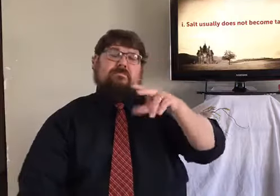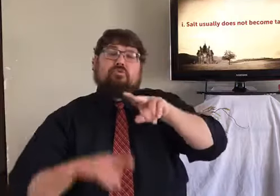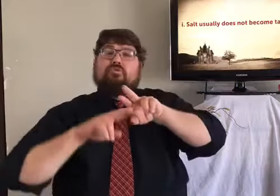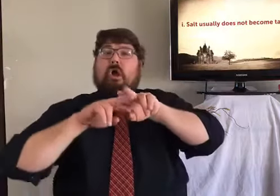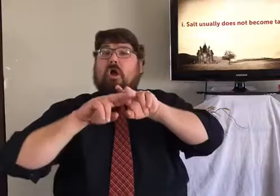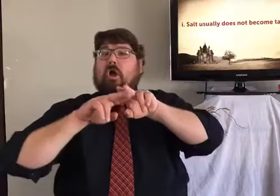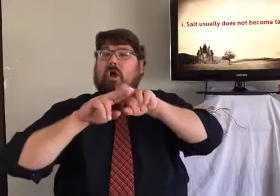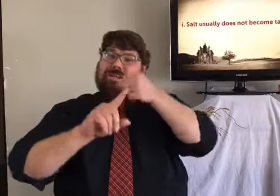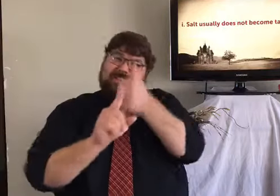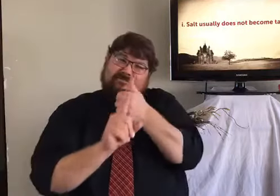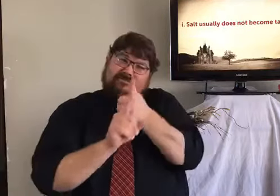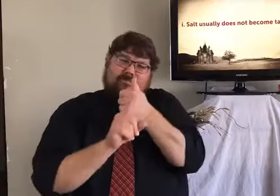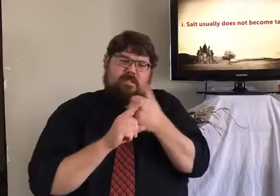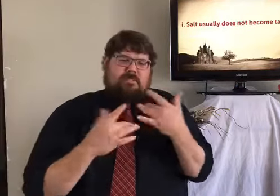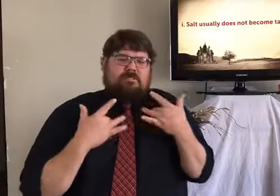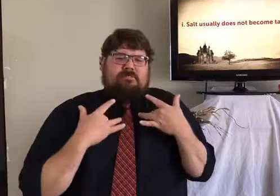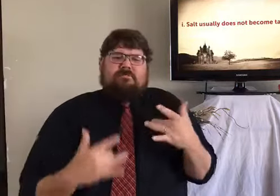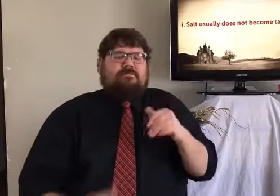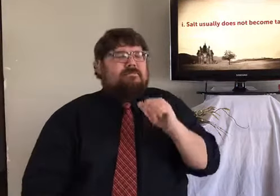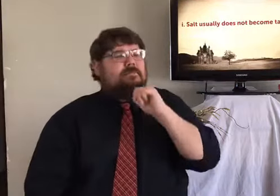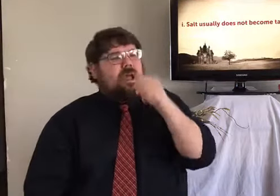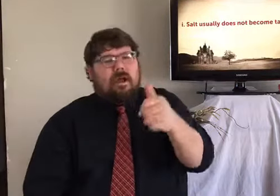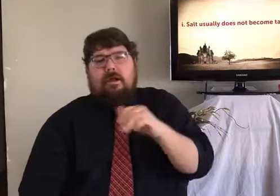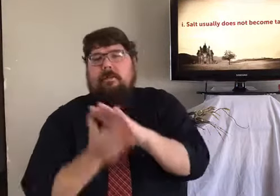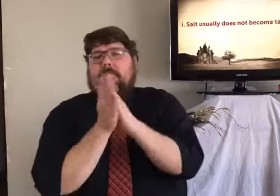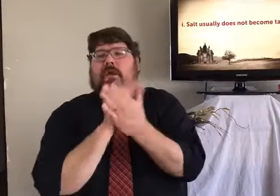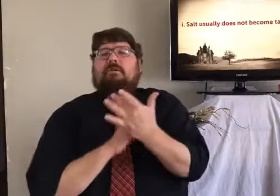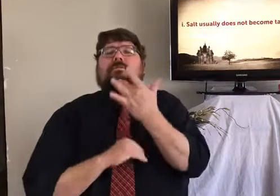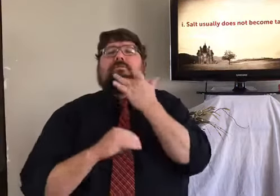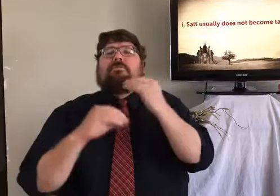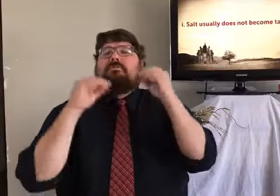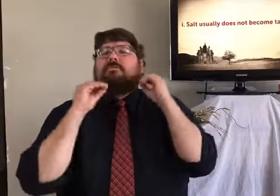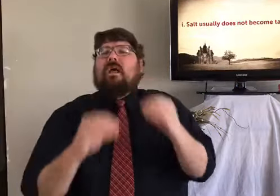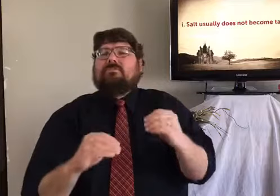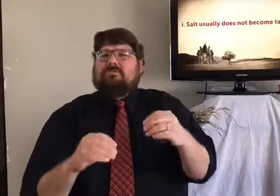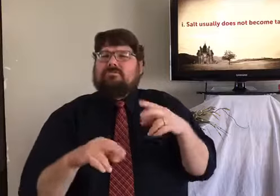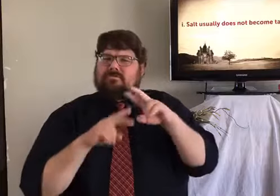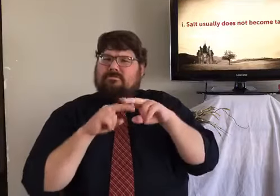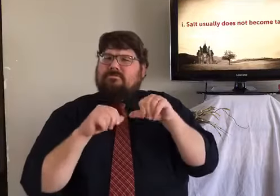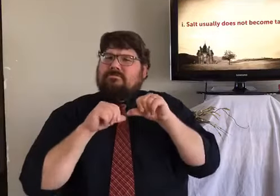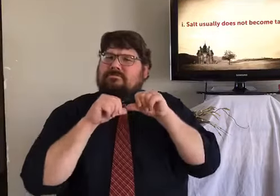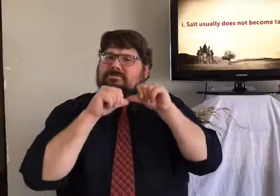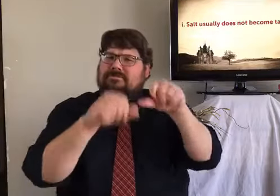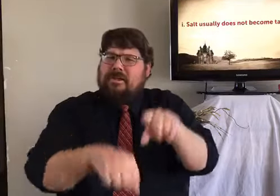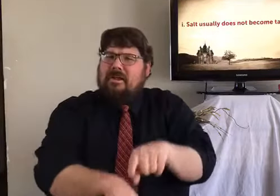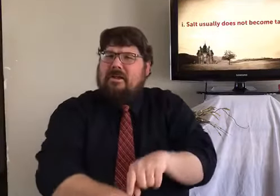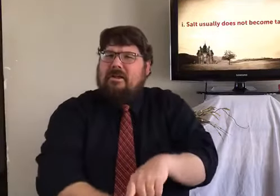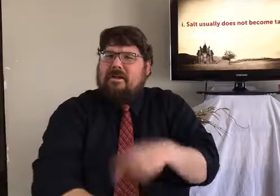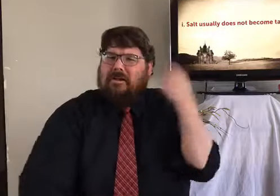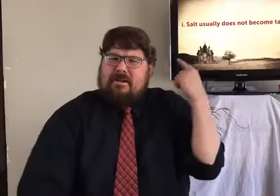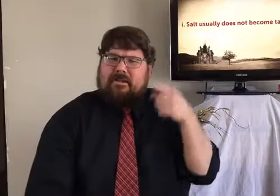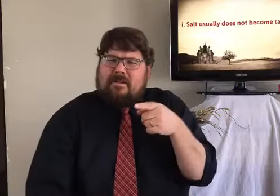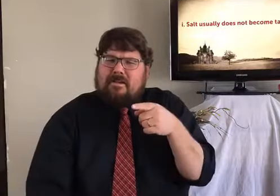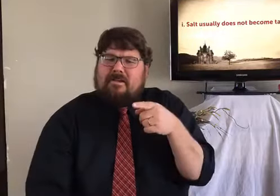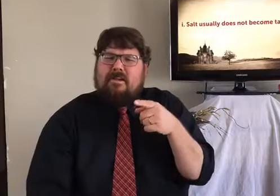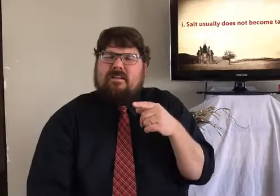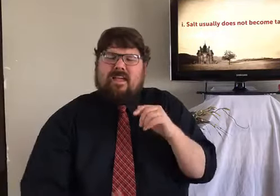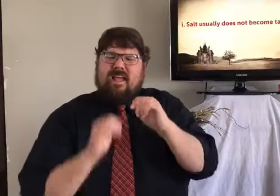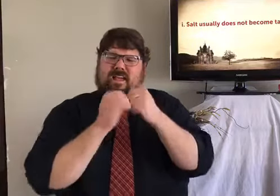its flavor. Salt doesn't usually simply lose its flavor, become tasteless. It